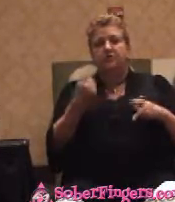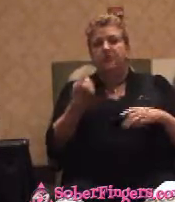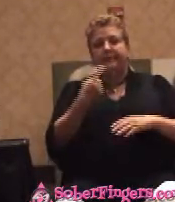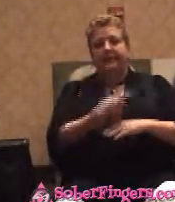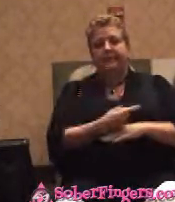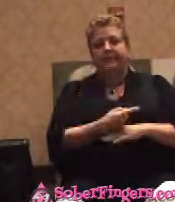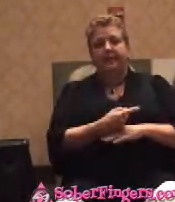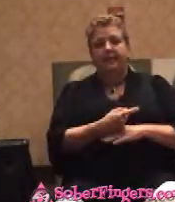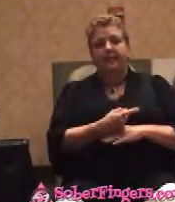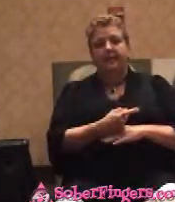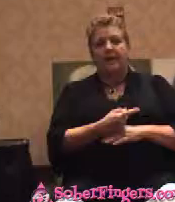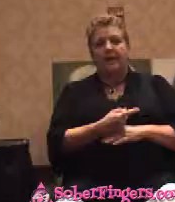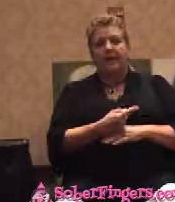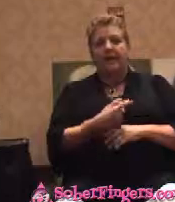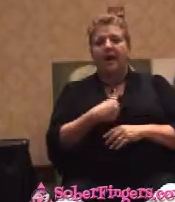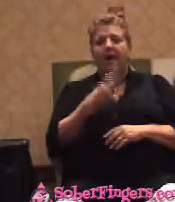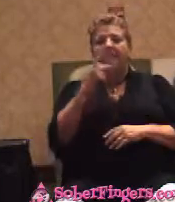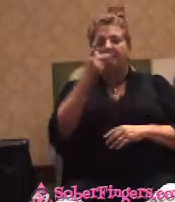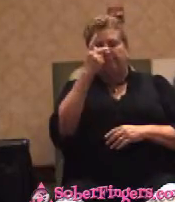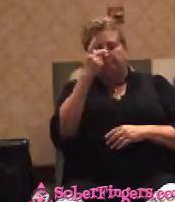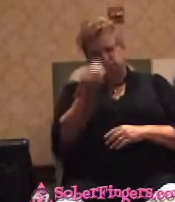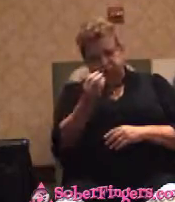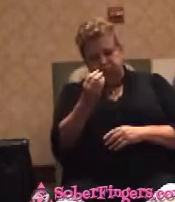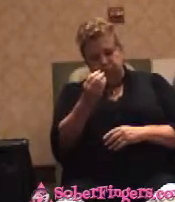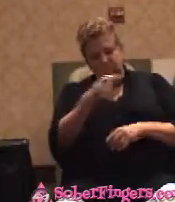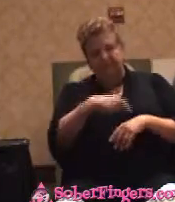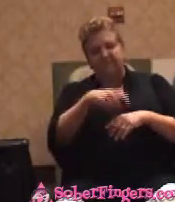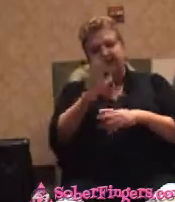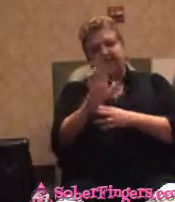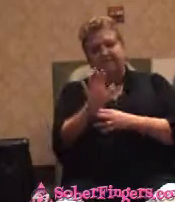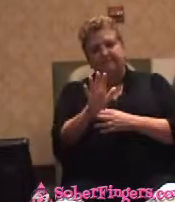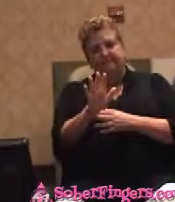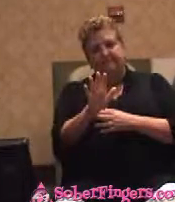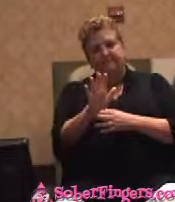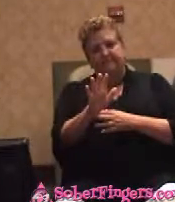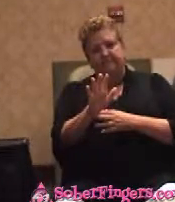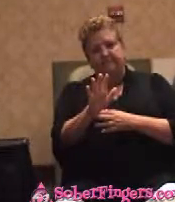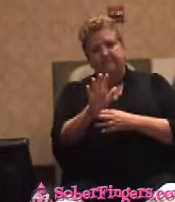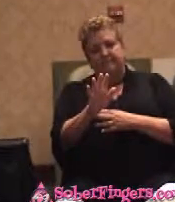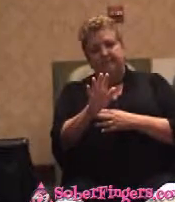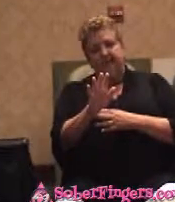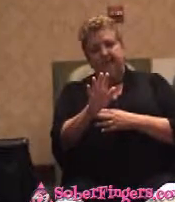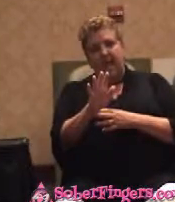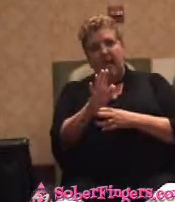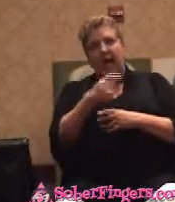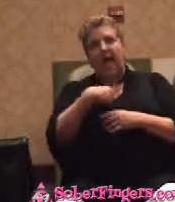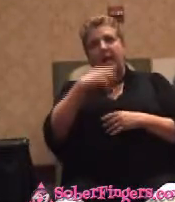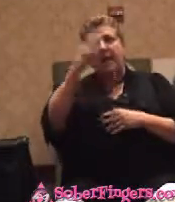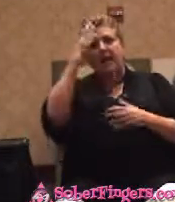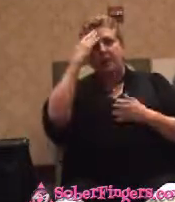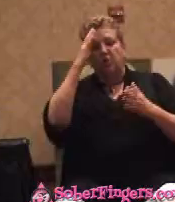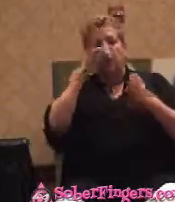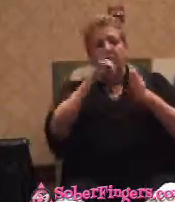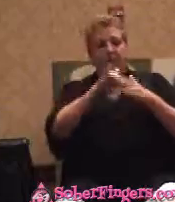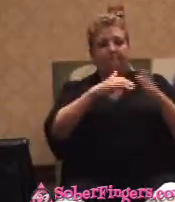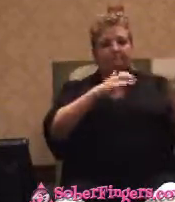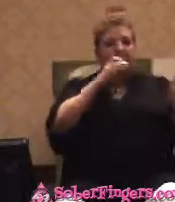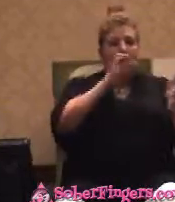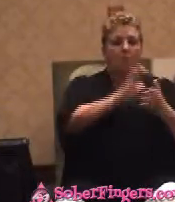And I had passed out at 5 o'clock in the afternoon. And I knew that my wife then called those people and said, can't go to dinner.